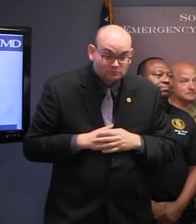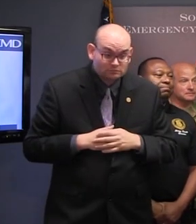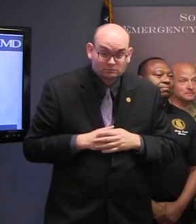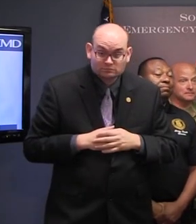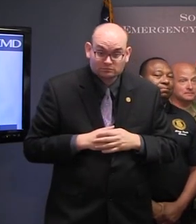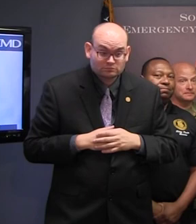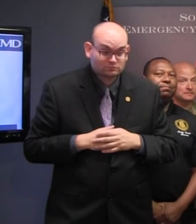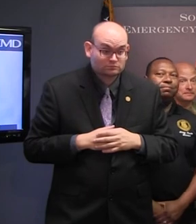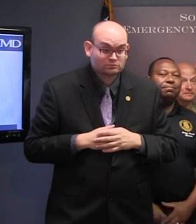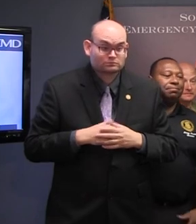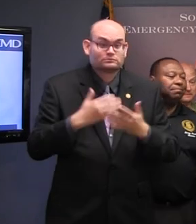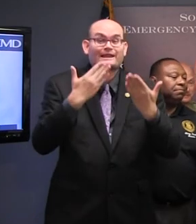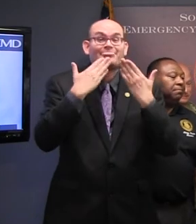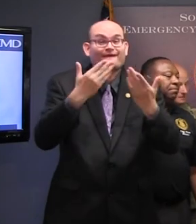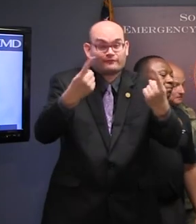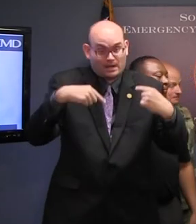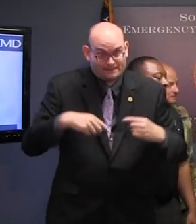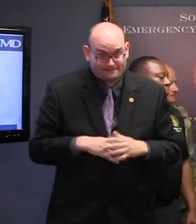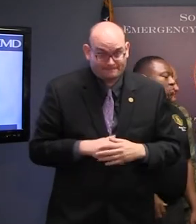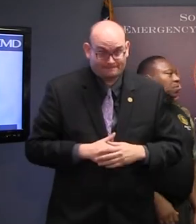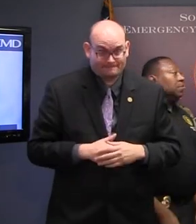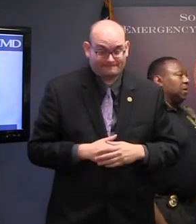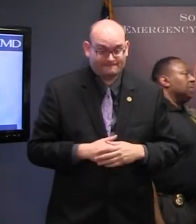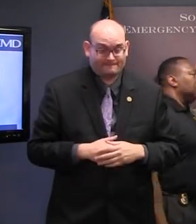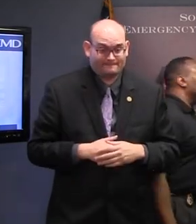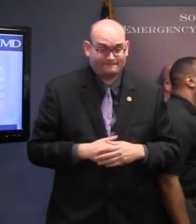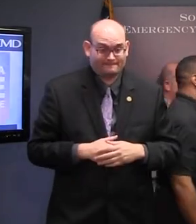Thank you for coming. Thank you.